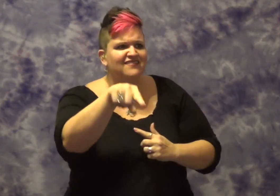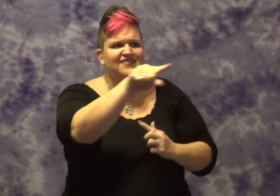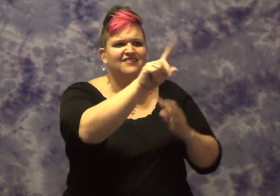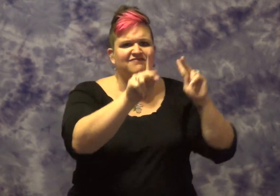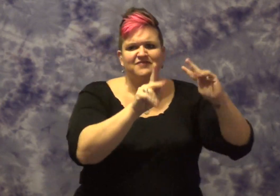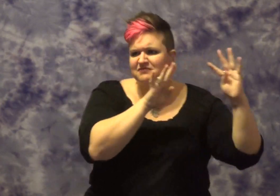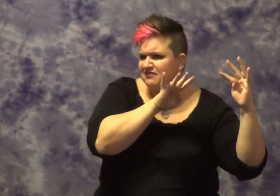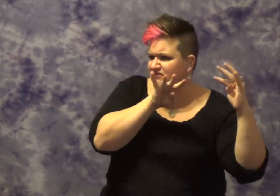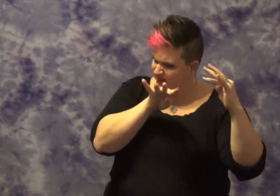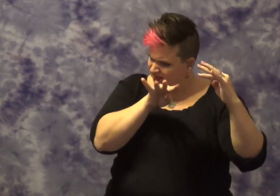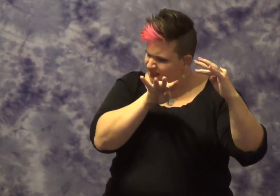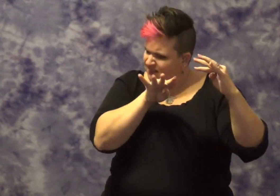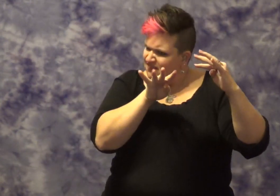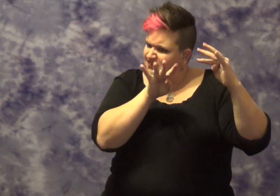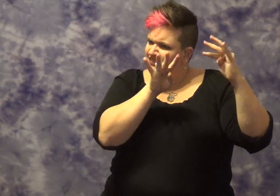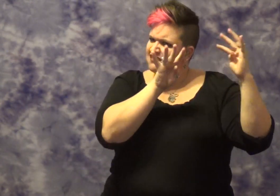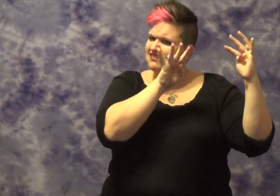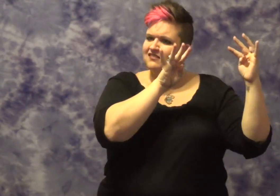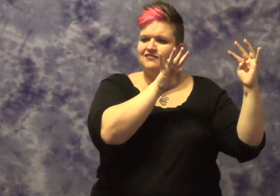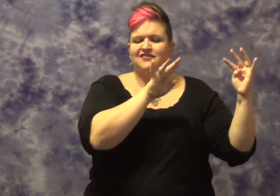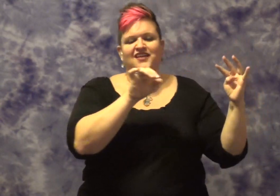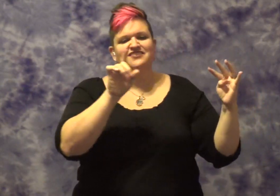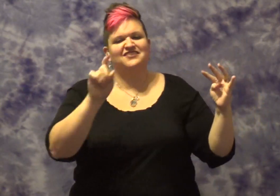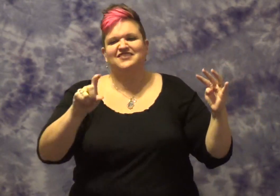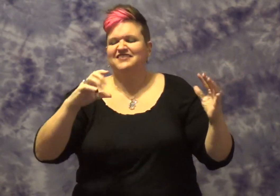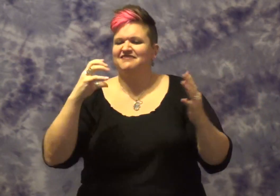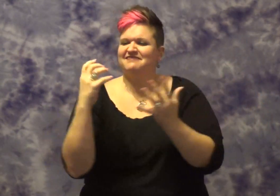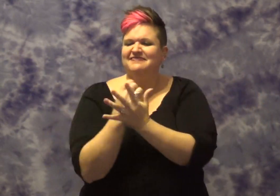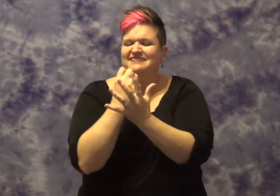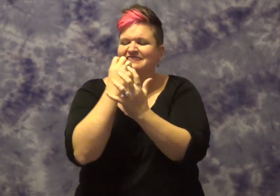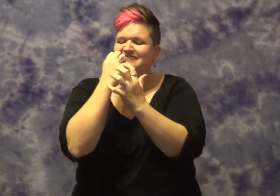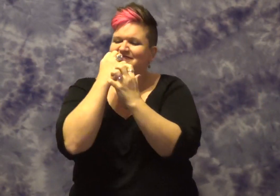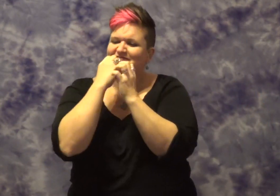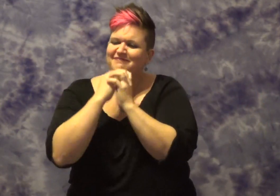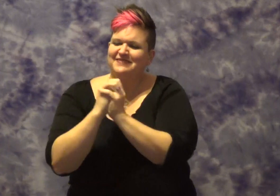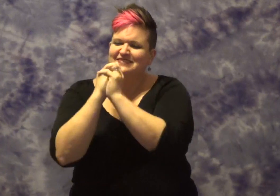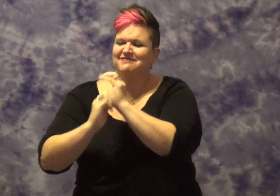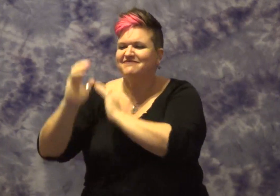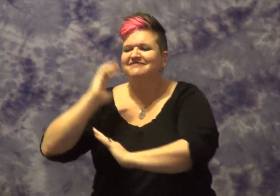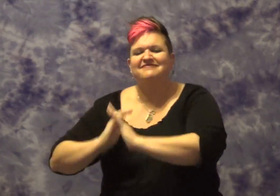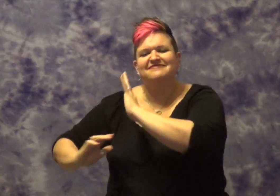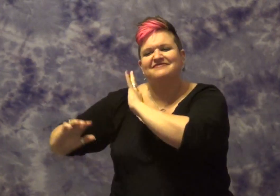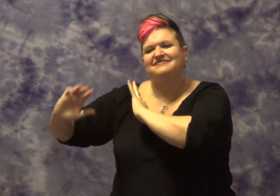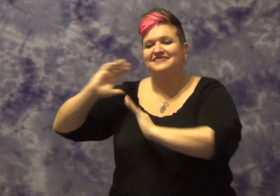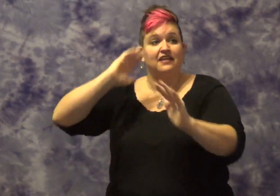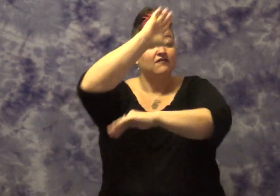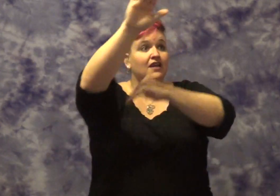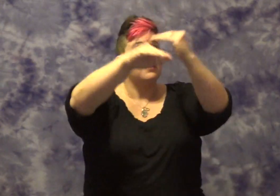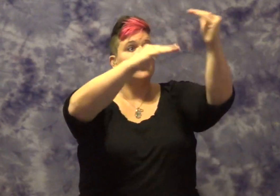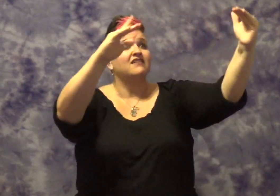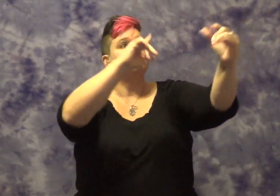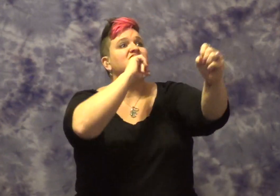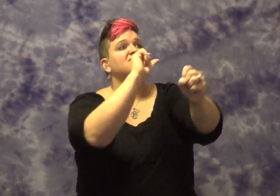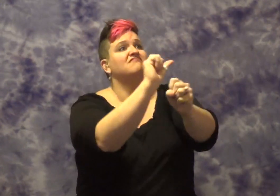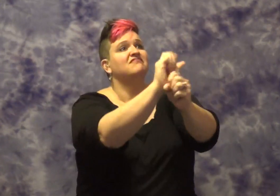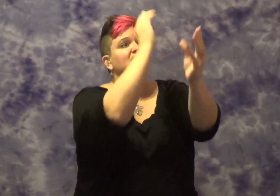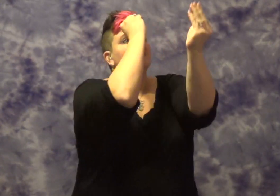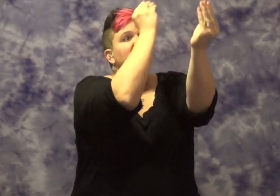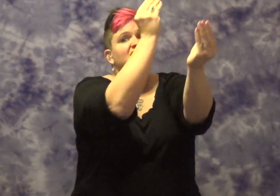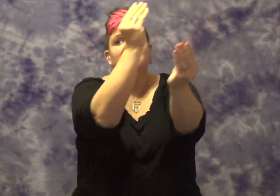disapproval, I should've worshipped her sooner If the heavens ever did speak, she's